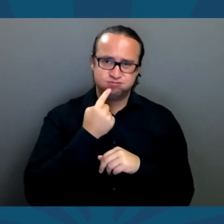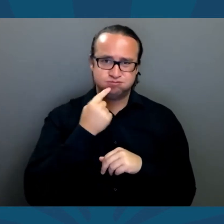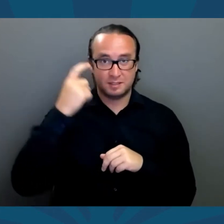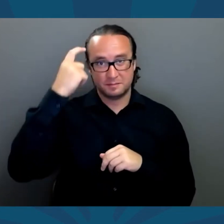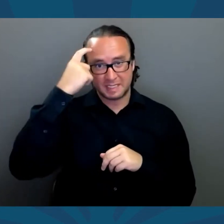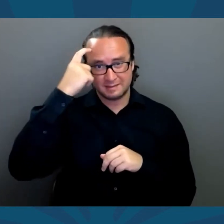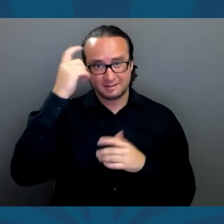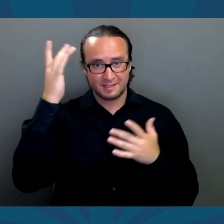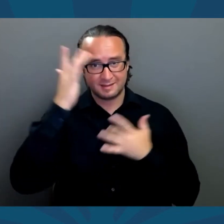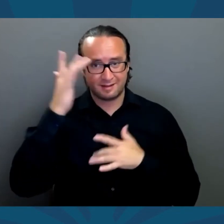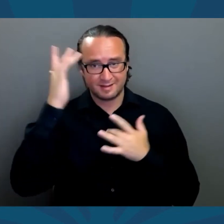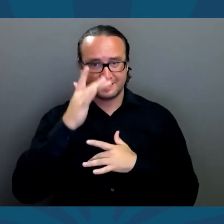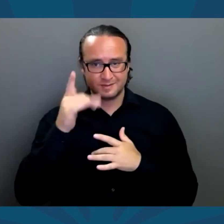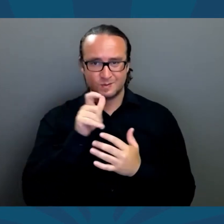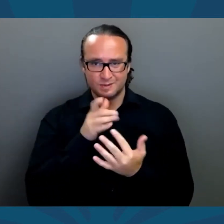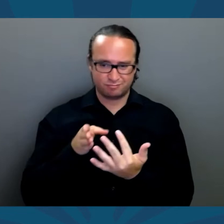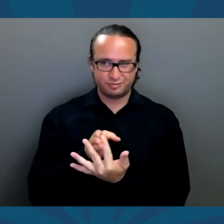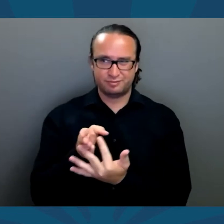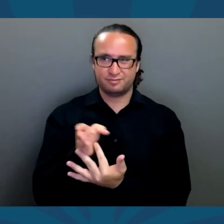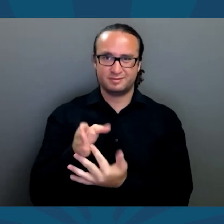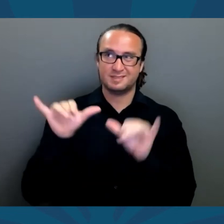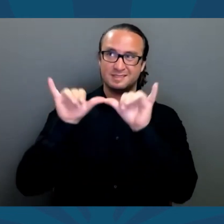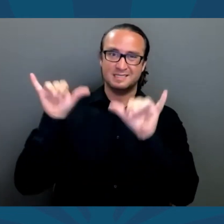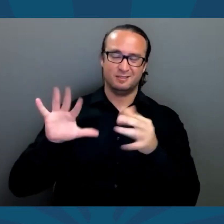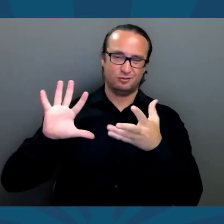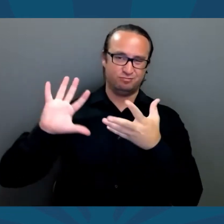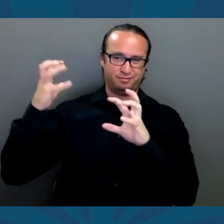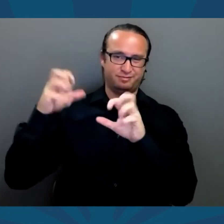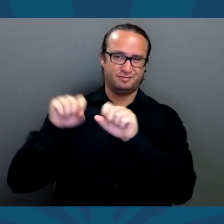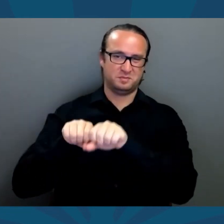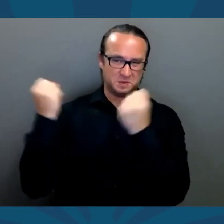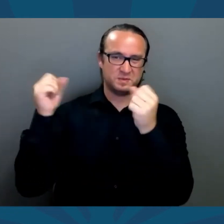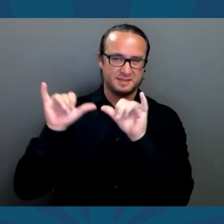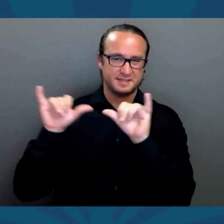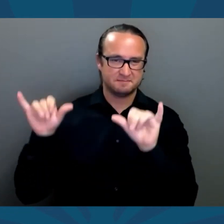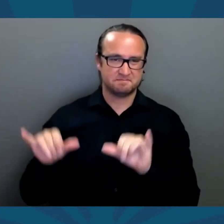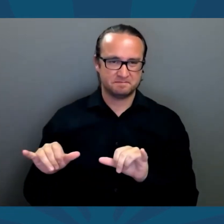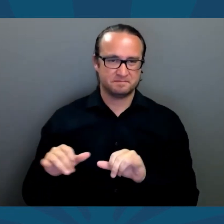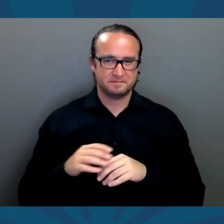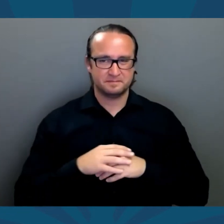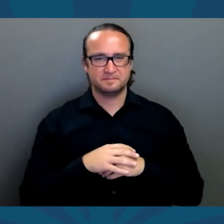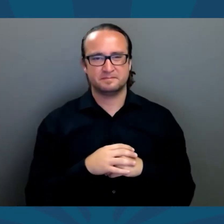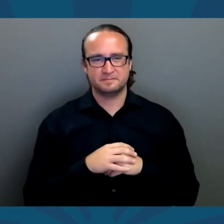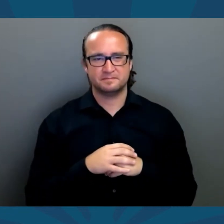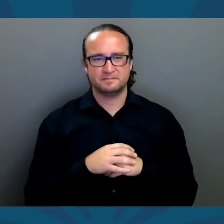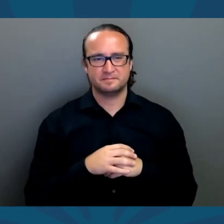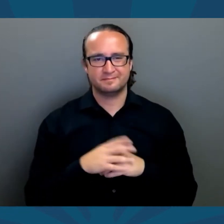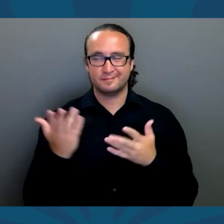The seriously mentally ill who slip through the cracks of our broken system.